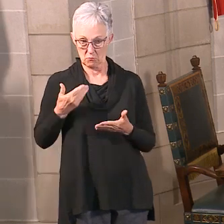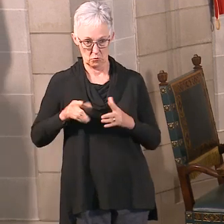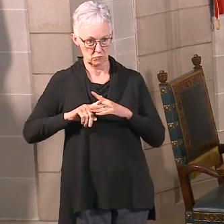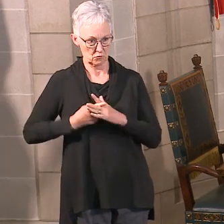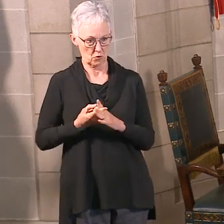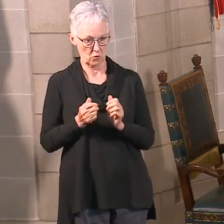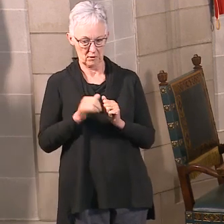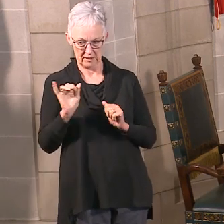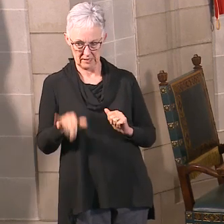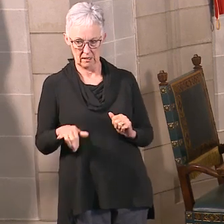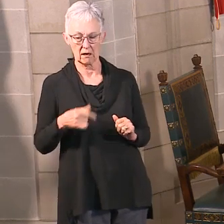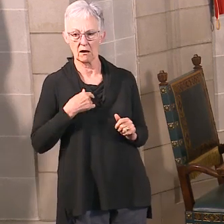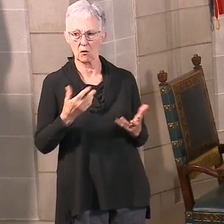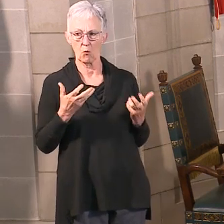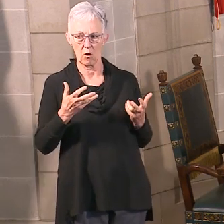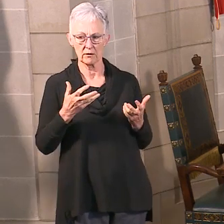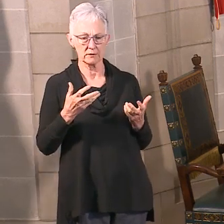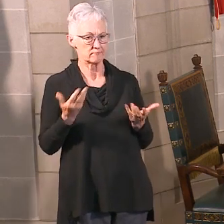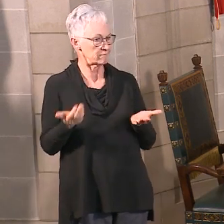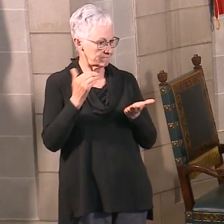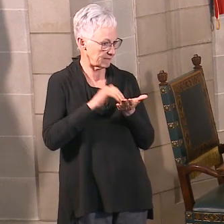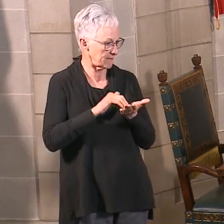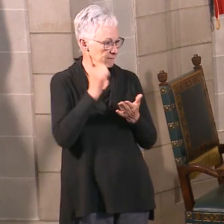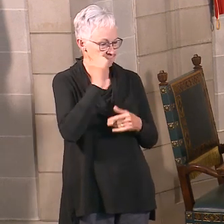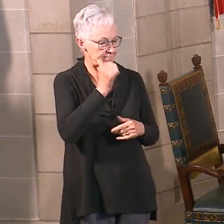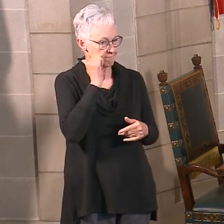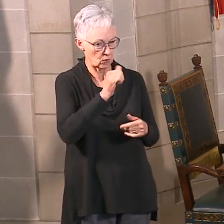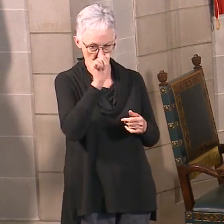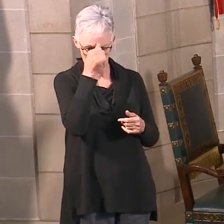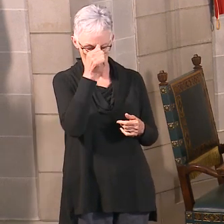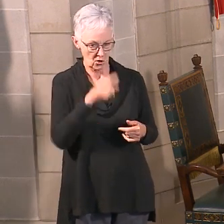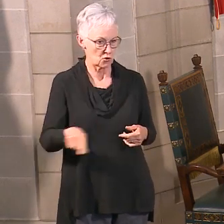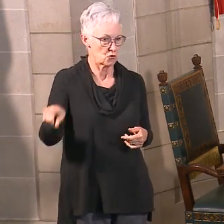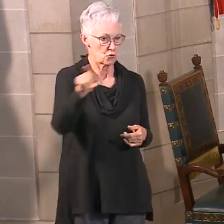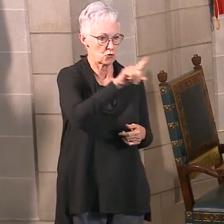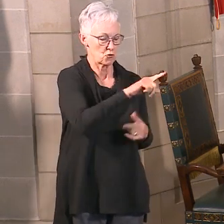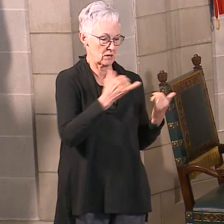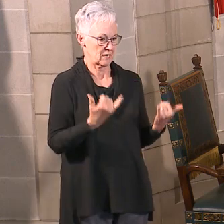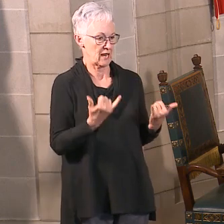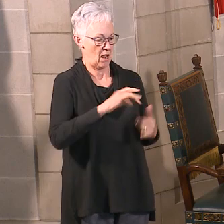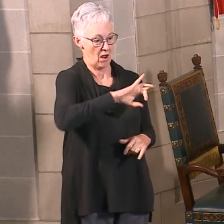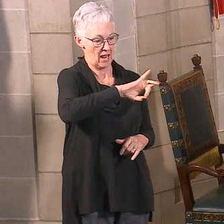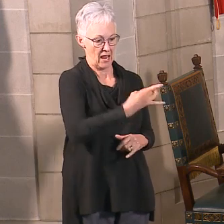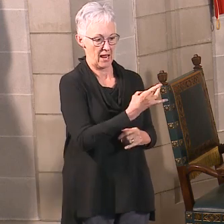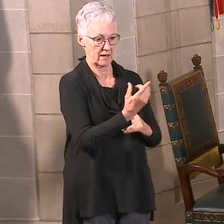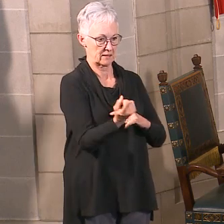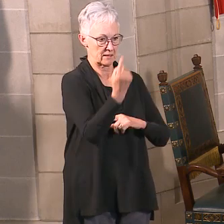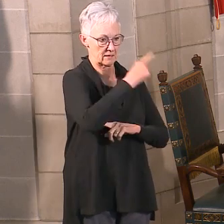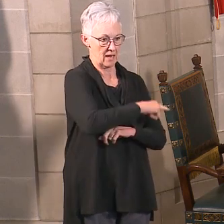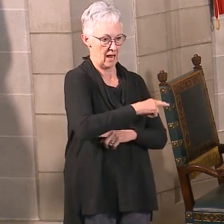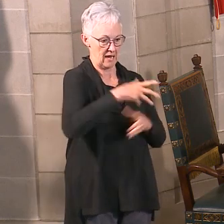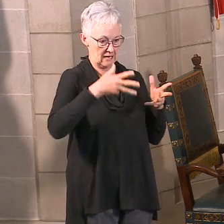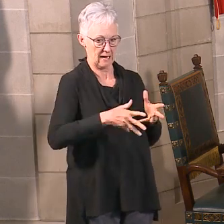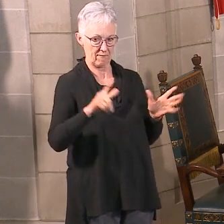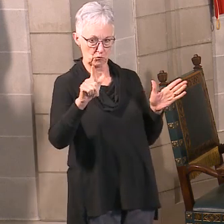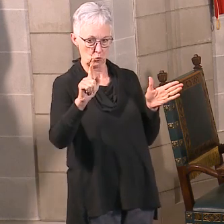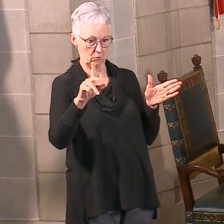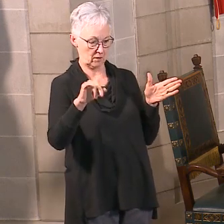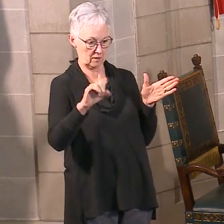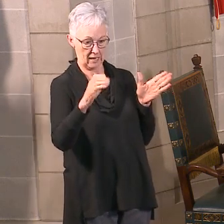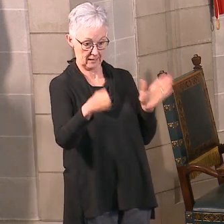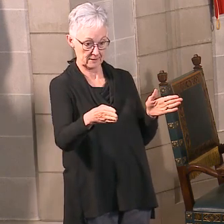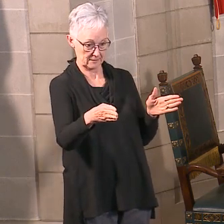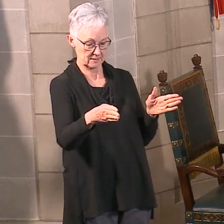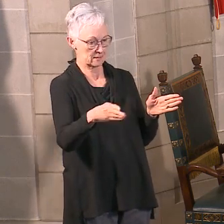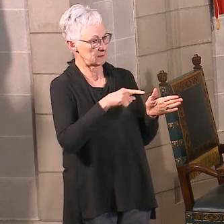just want to, again, as always, remind people about we're on day eight of our 21 days to stay home and stay healthy. We want people to stay home,